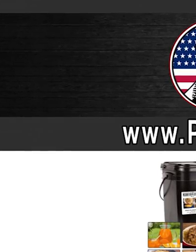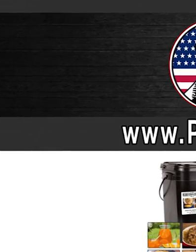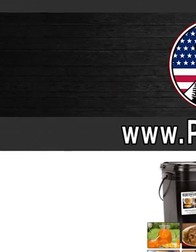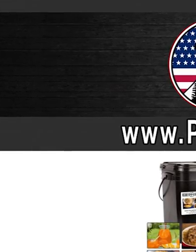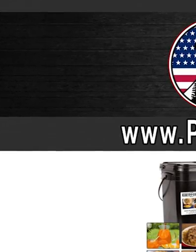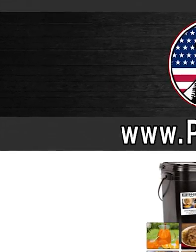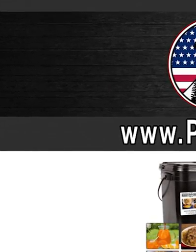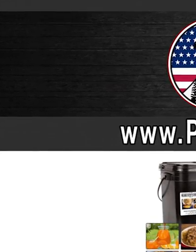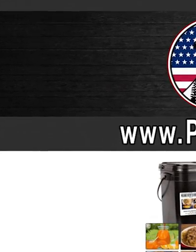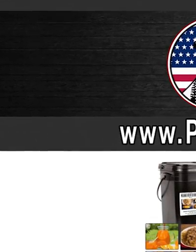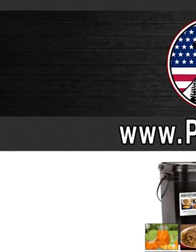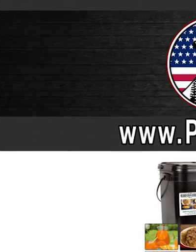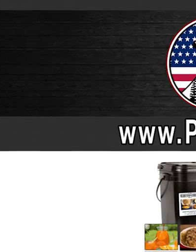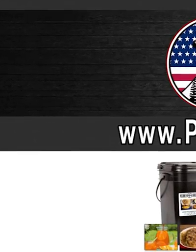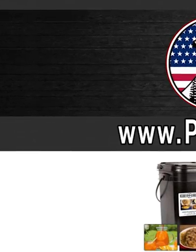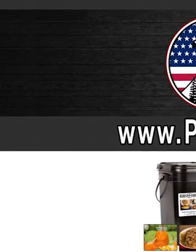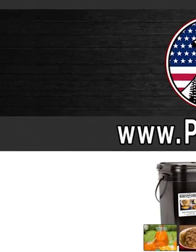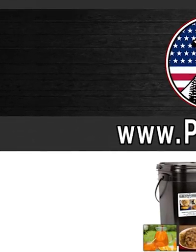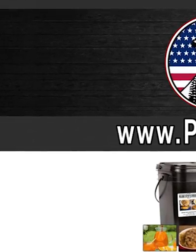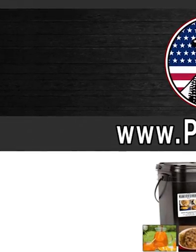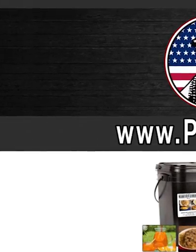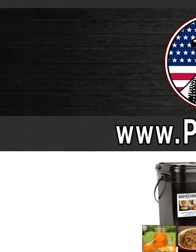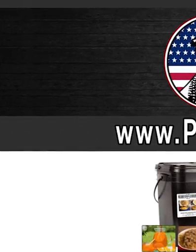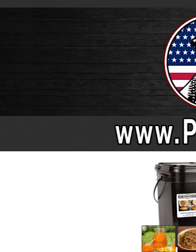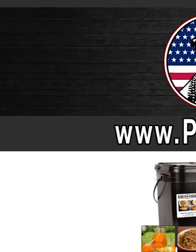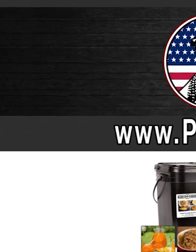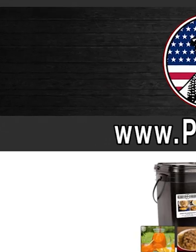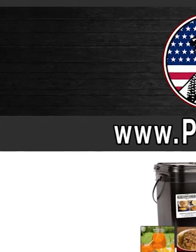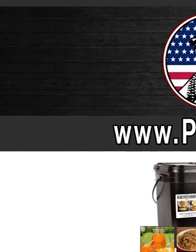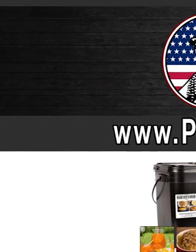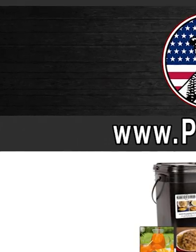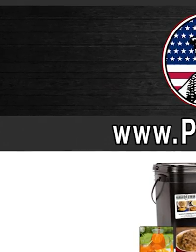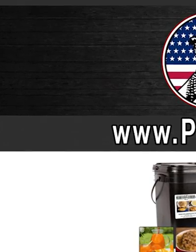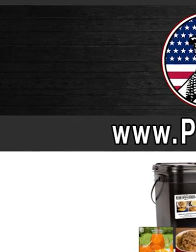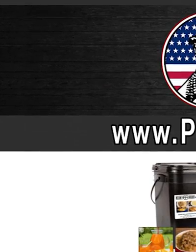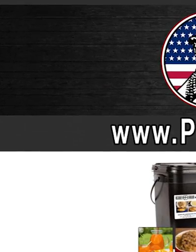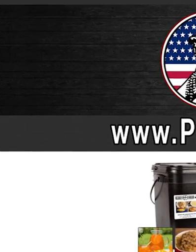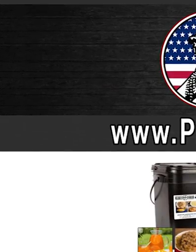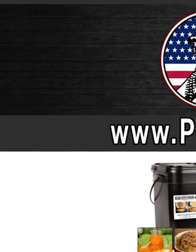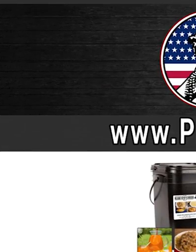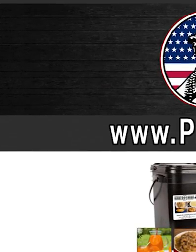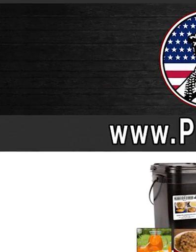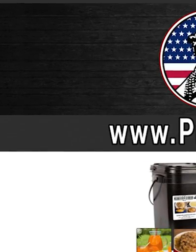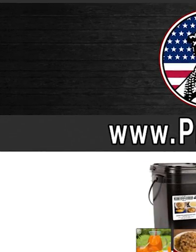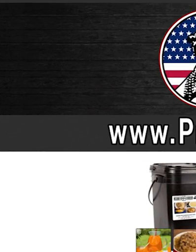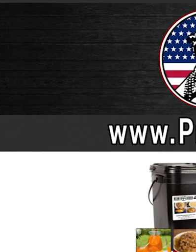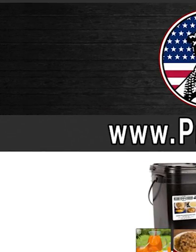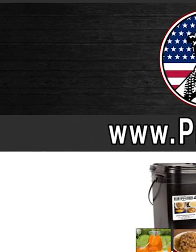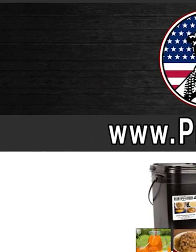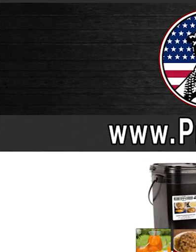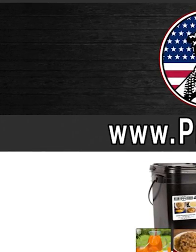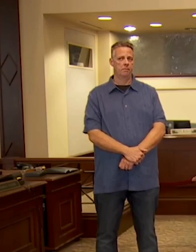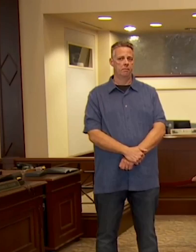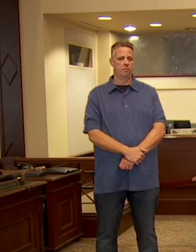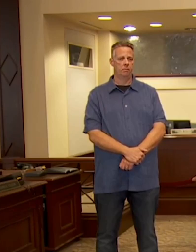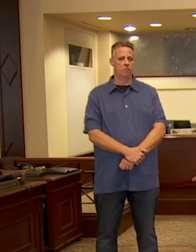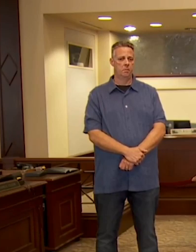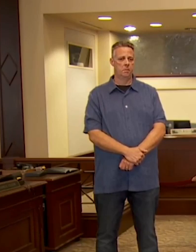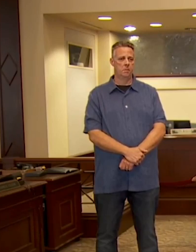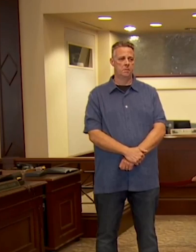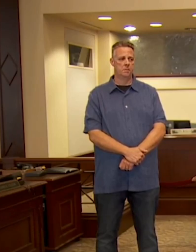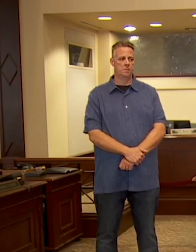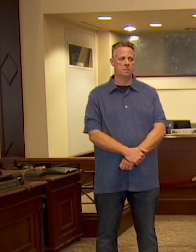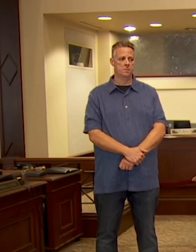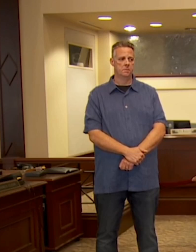.preparewithdrone tech.com and get ready right now. That's www.preparewithdrone tech.com. Do it now. So